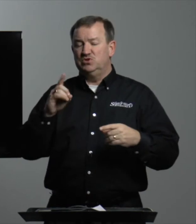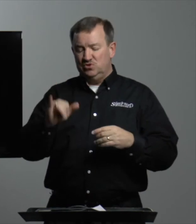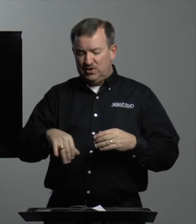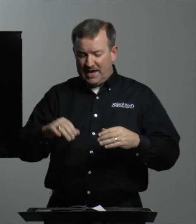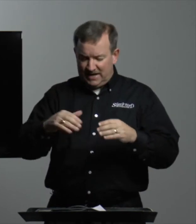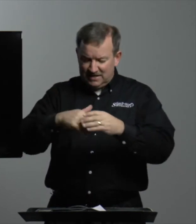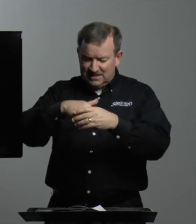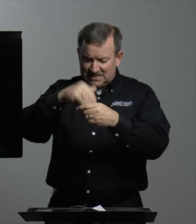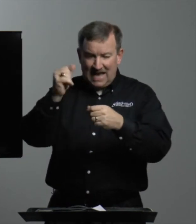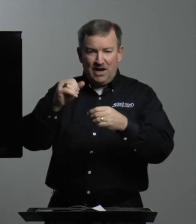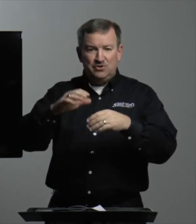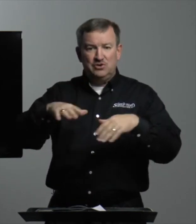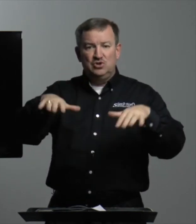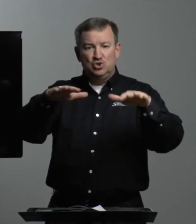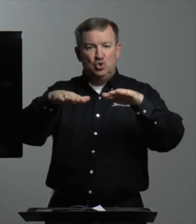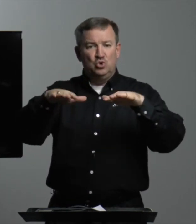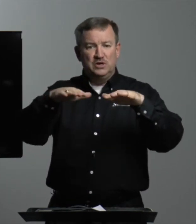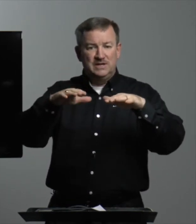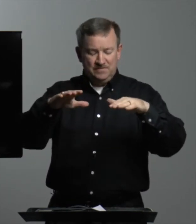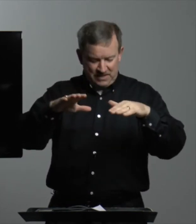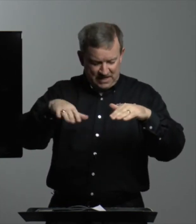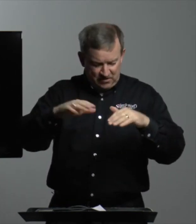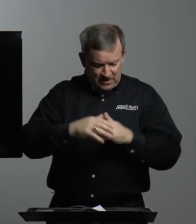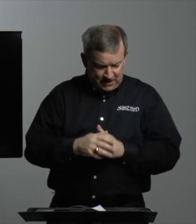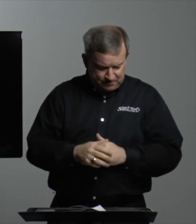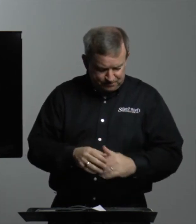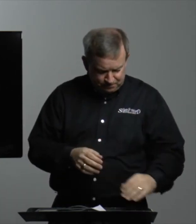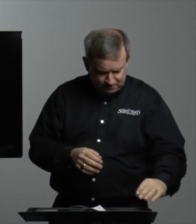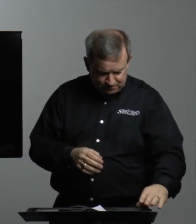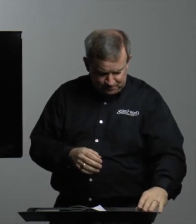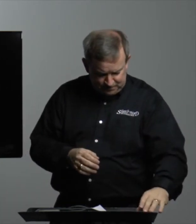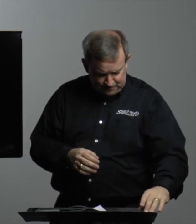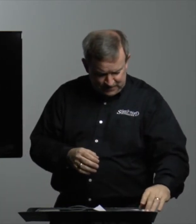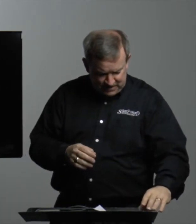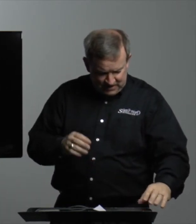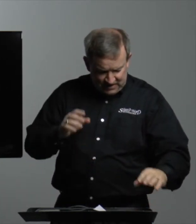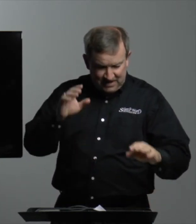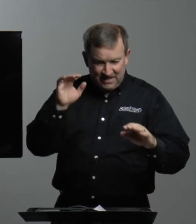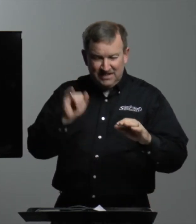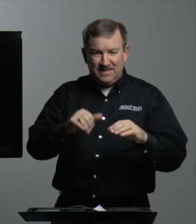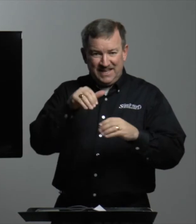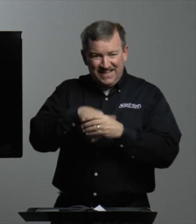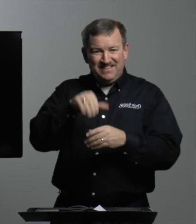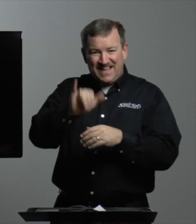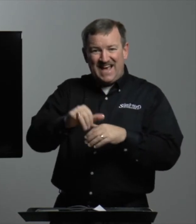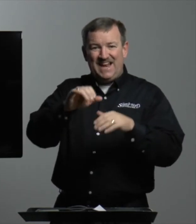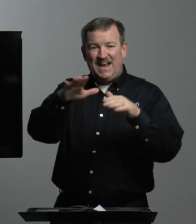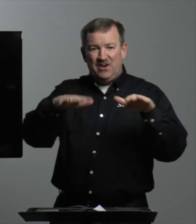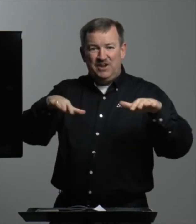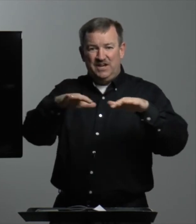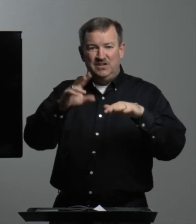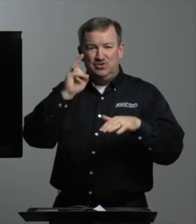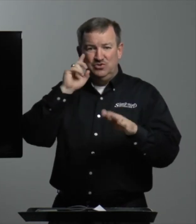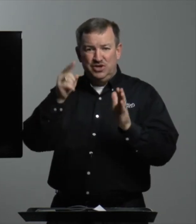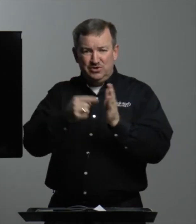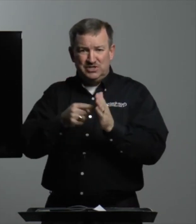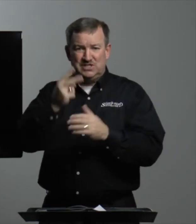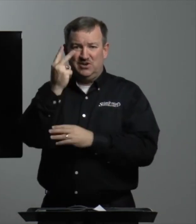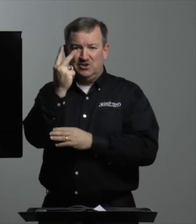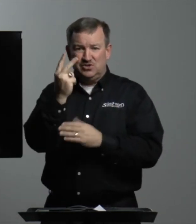would do that in this outer court area. In, in that area, you'll notice there are